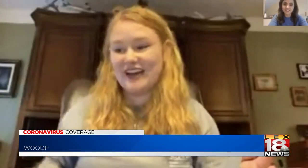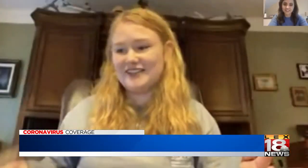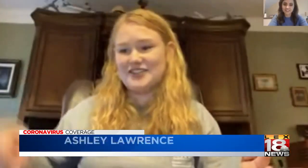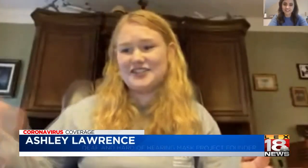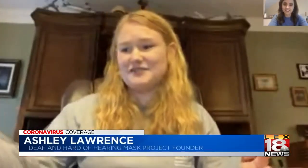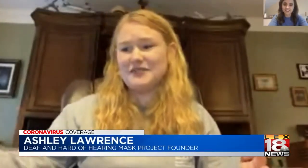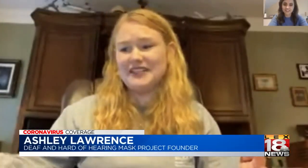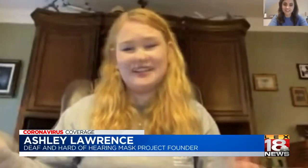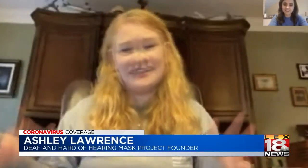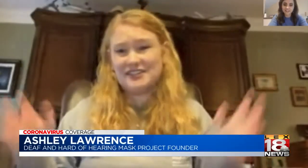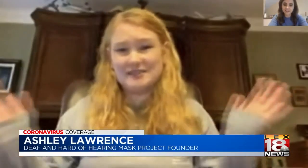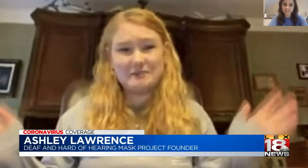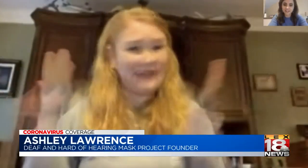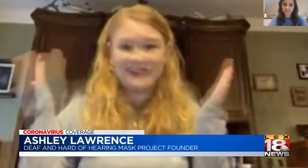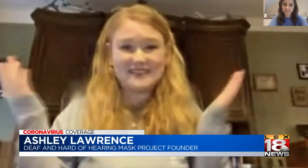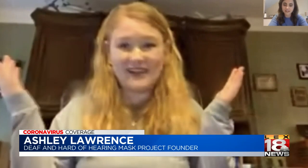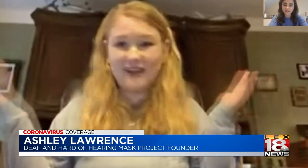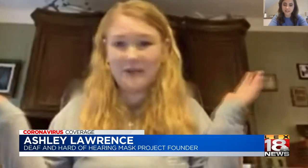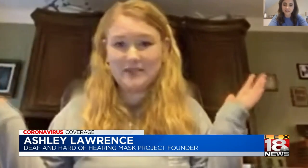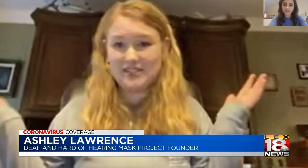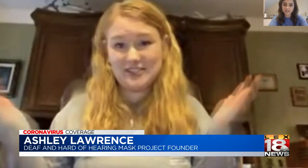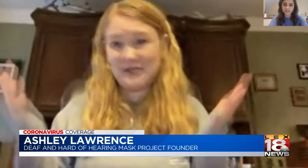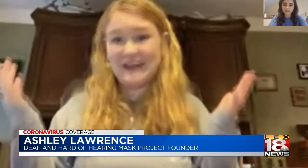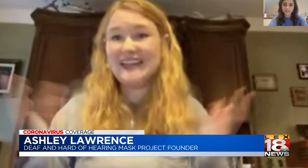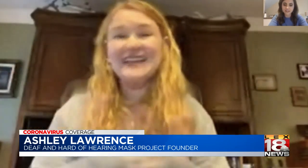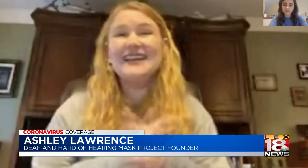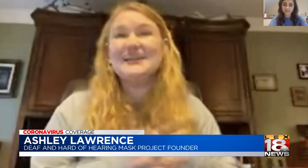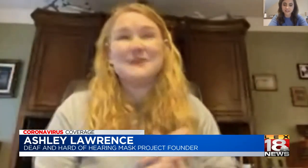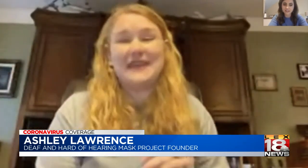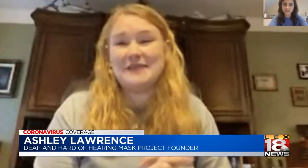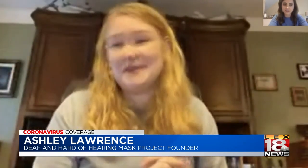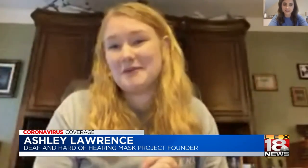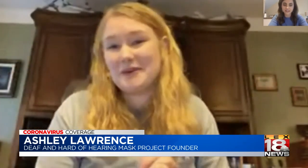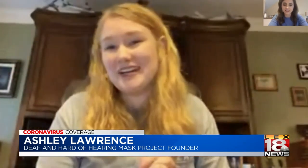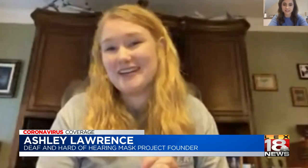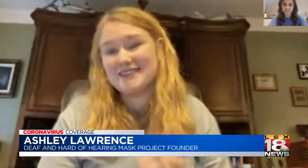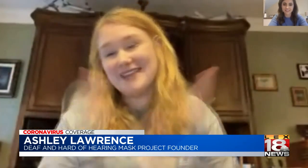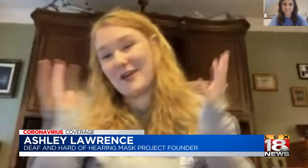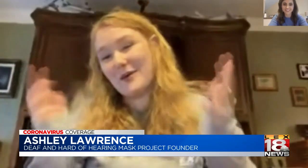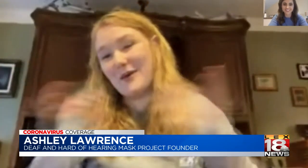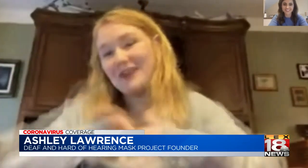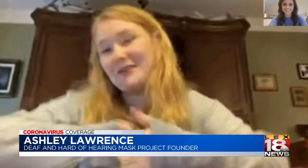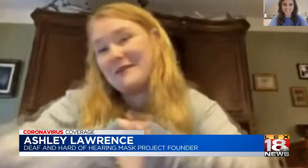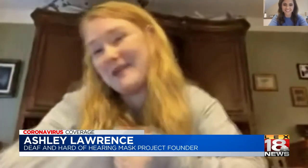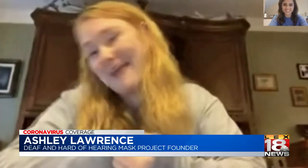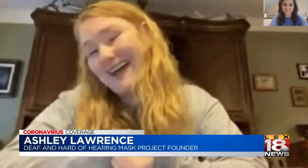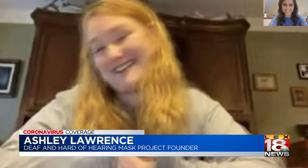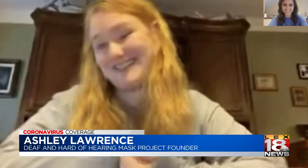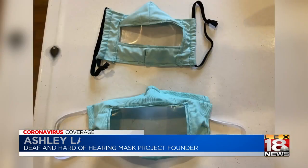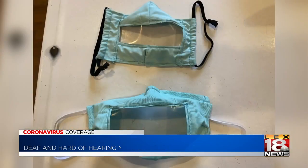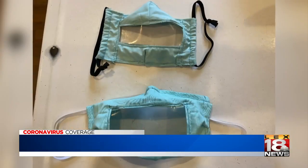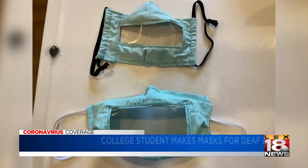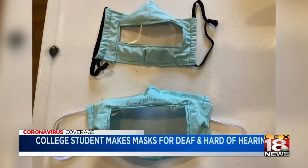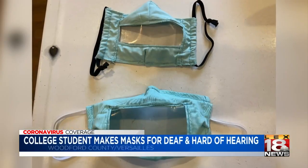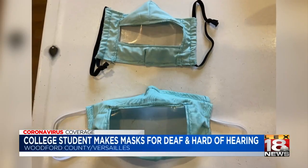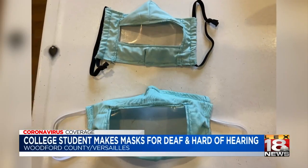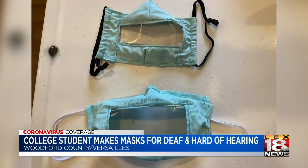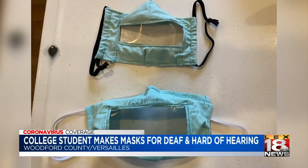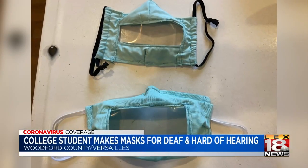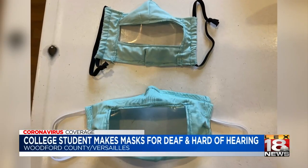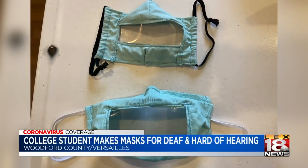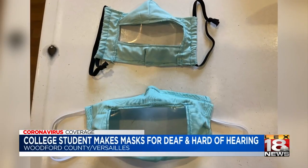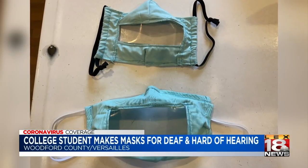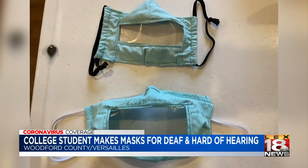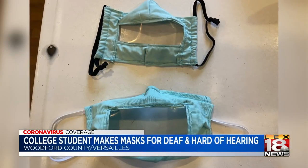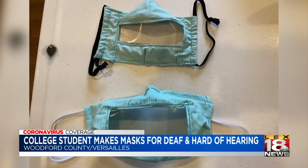really likes to craft and she's really good at just picking stuff up and just doing it. So I came down one morning and I was like, what if we made a mess? But these aren't just